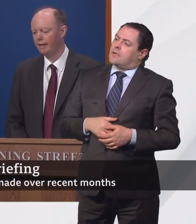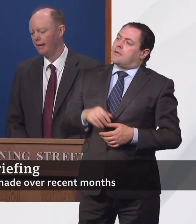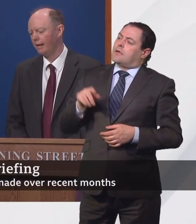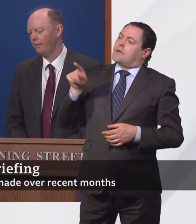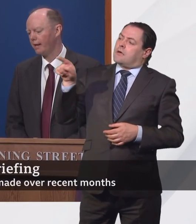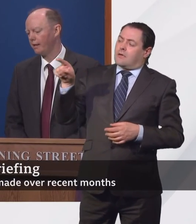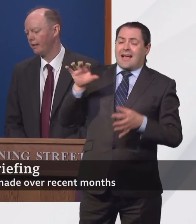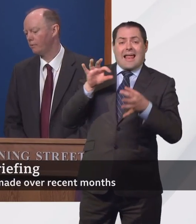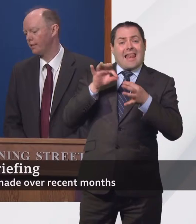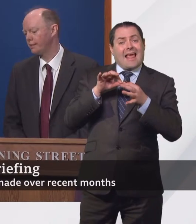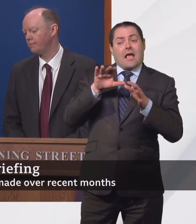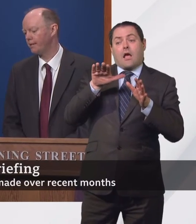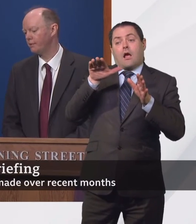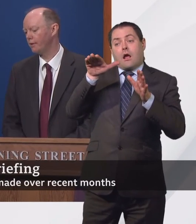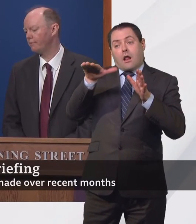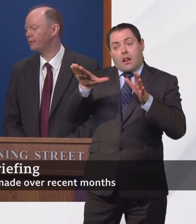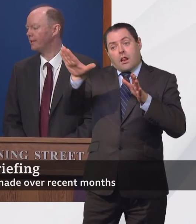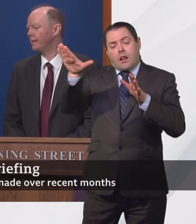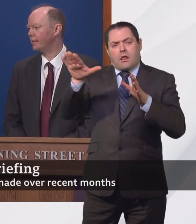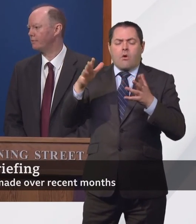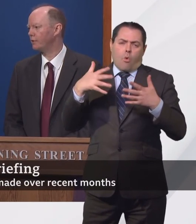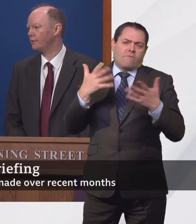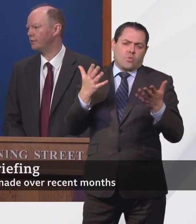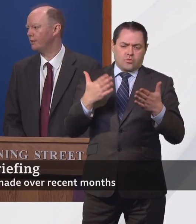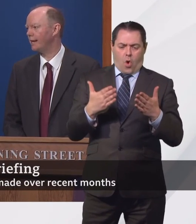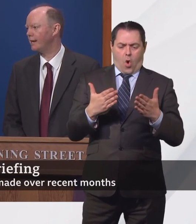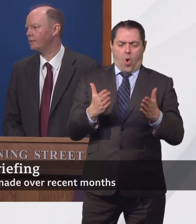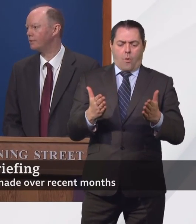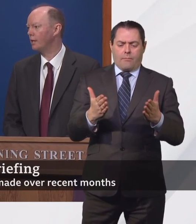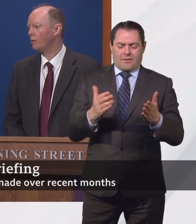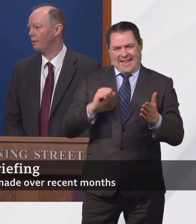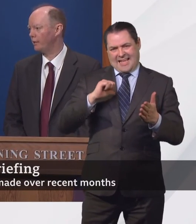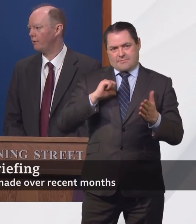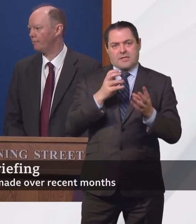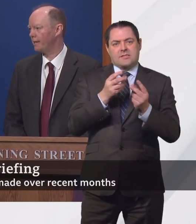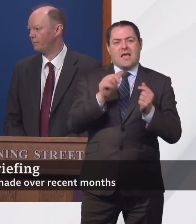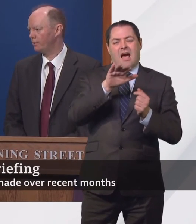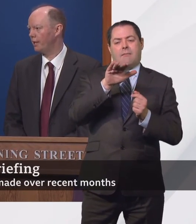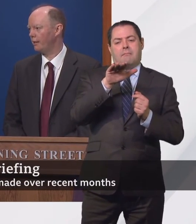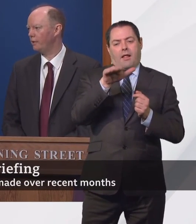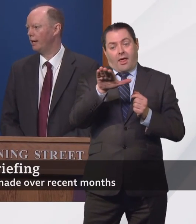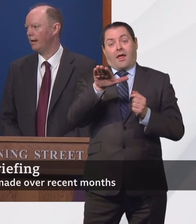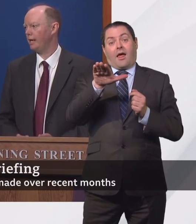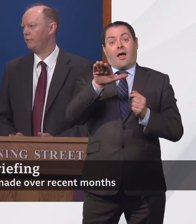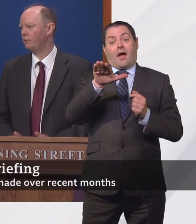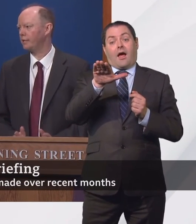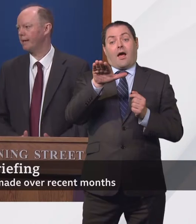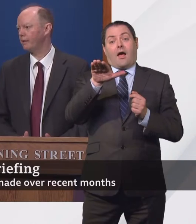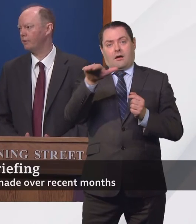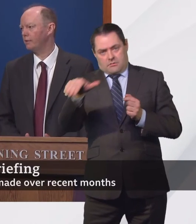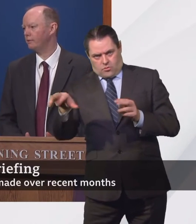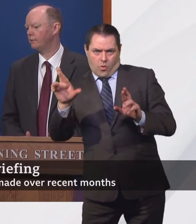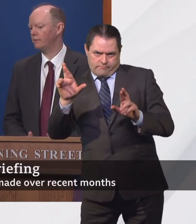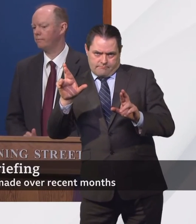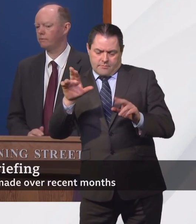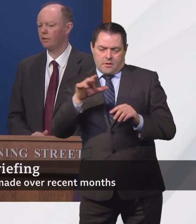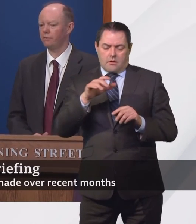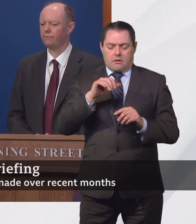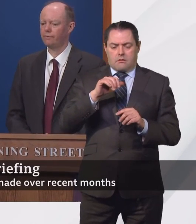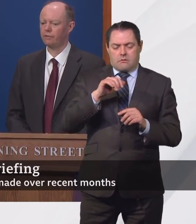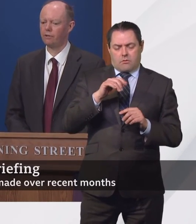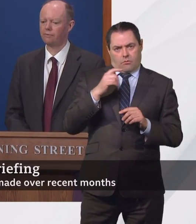today and that was anticipated right from the beginning of trying to lay out where the road map would go. And if you think about the